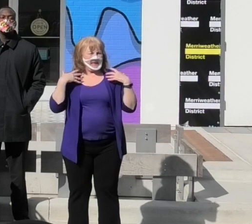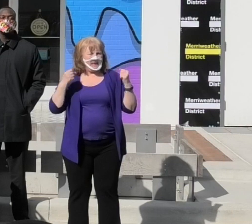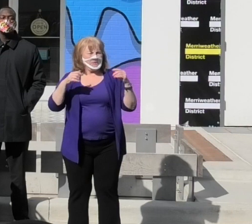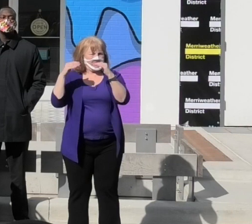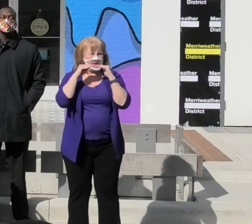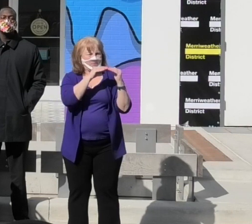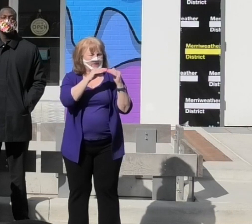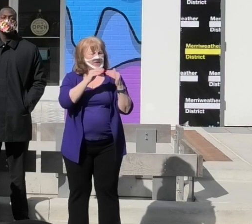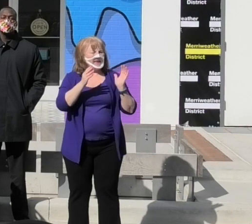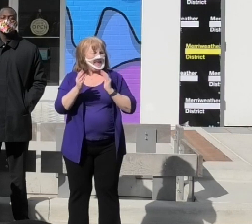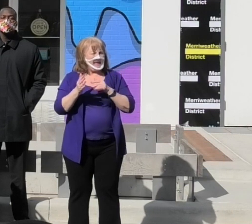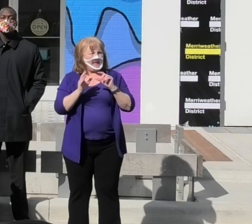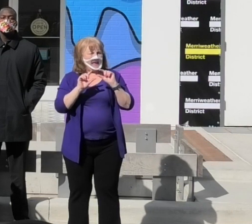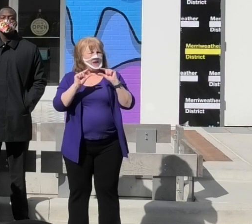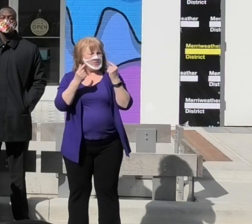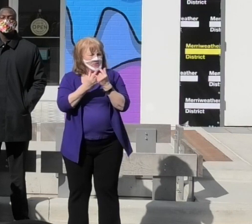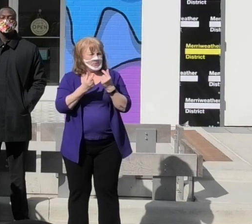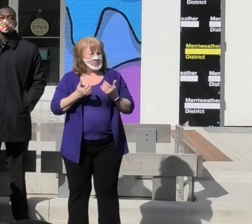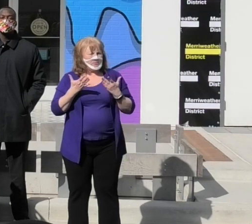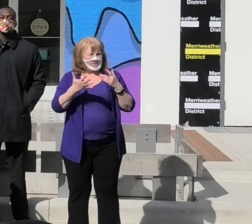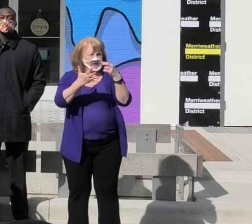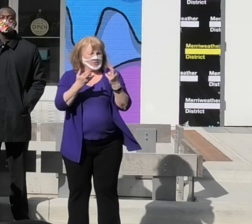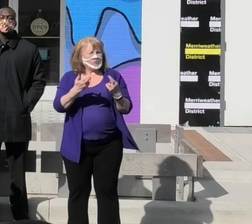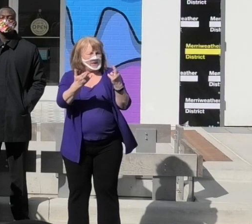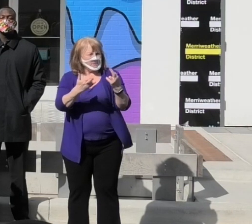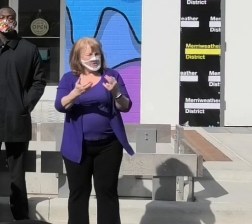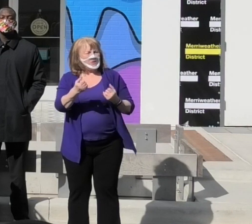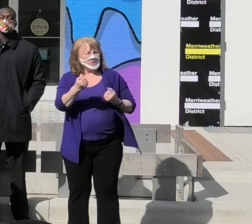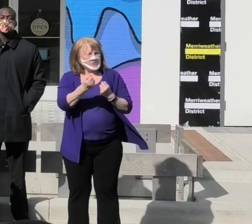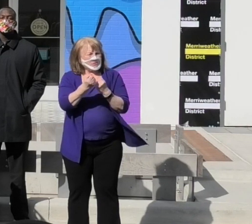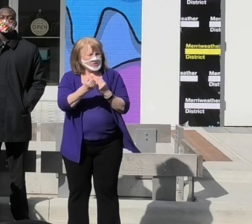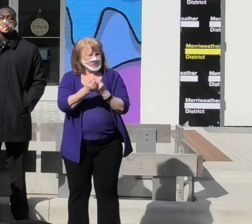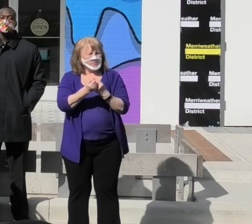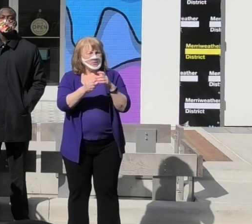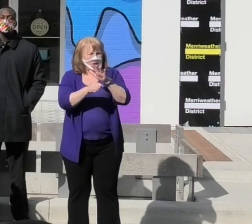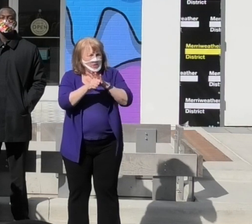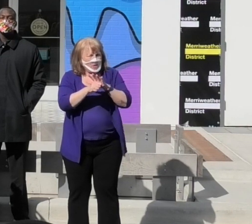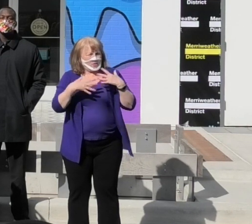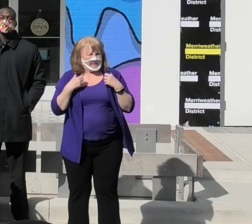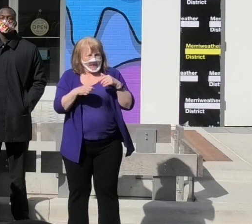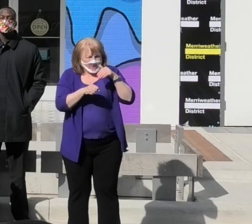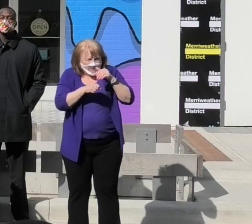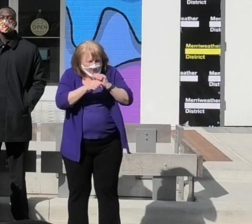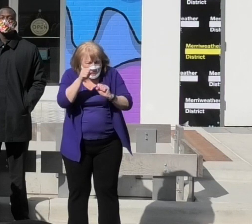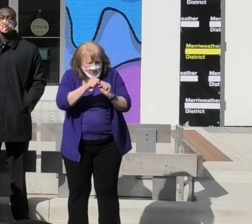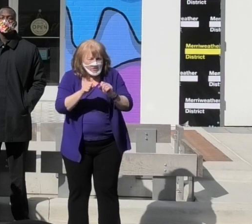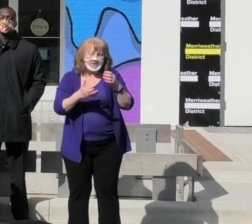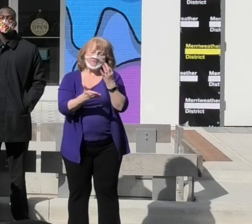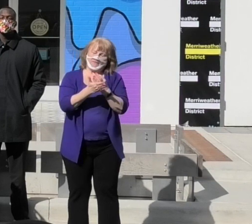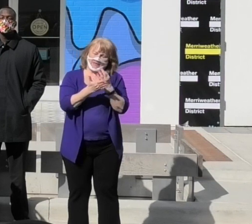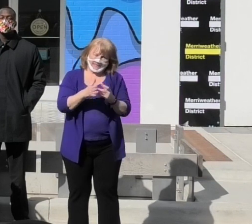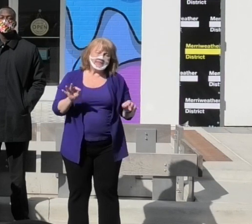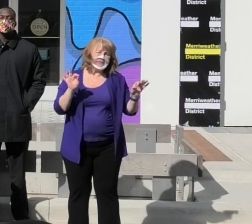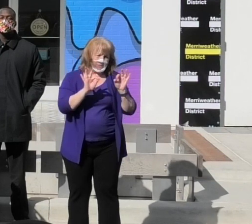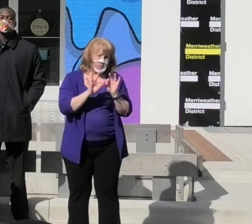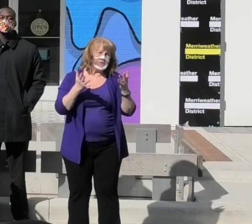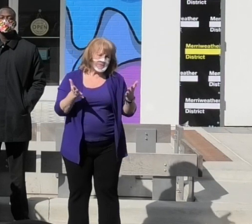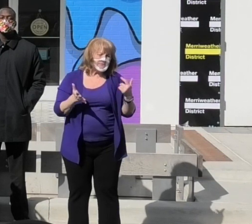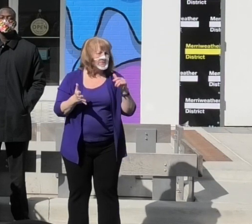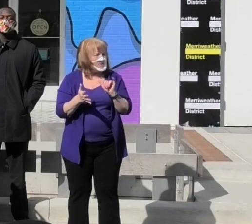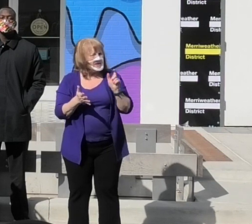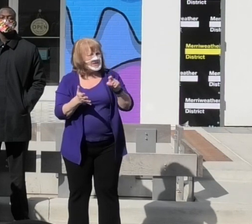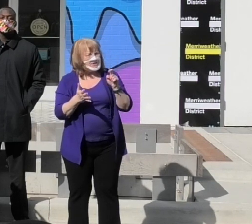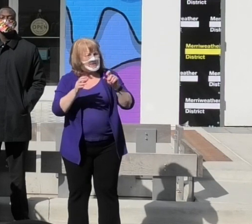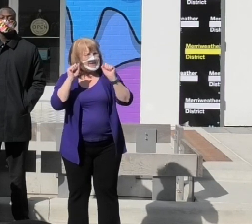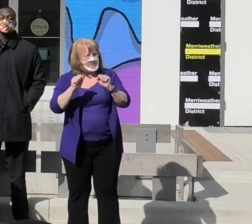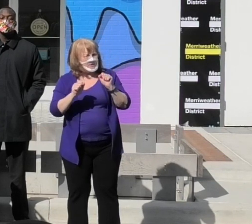long-term recommendations to support a strong local public health infrastructure. Funding, obviously, is key, but we also